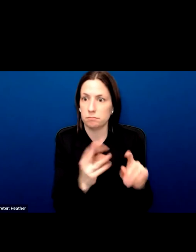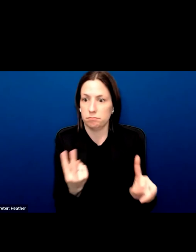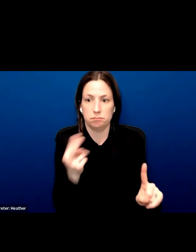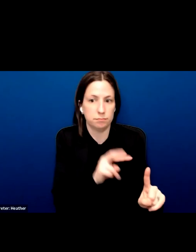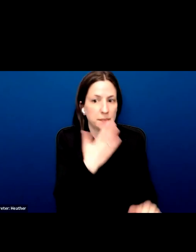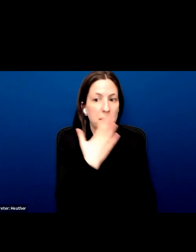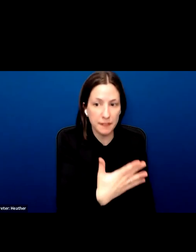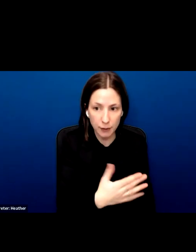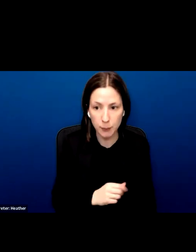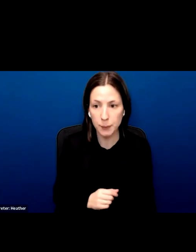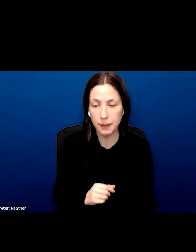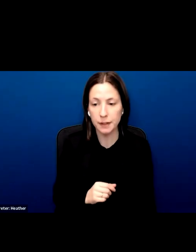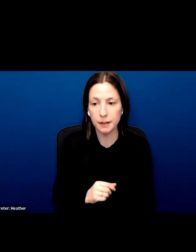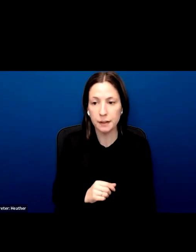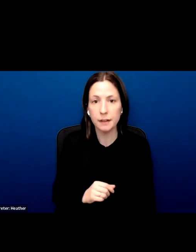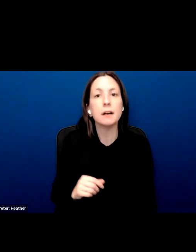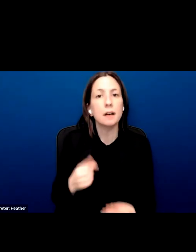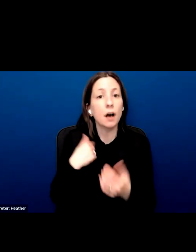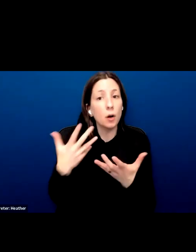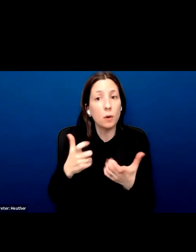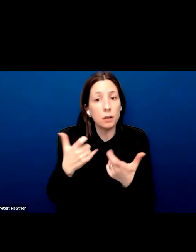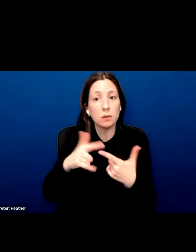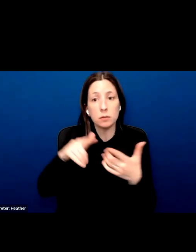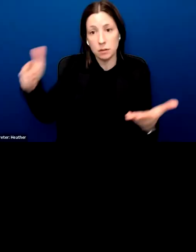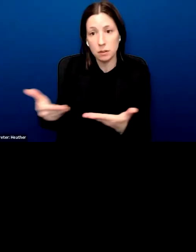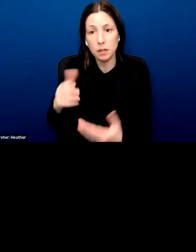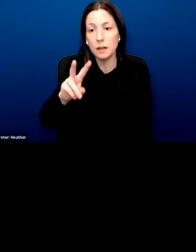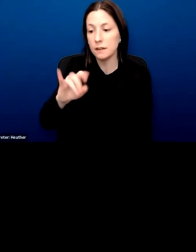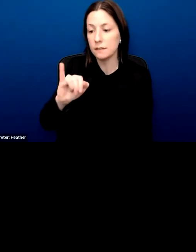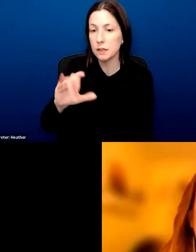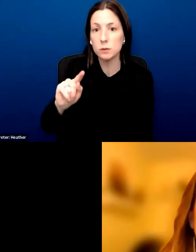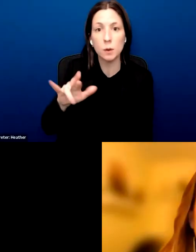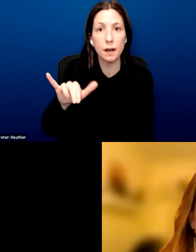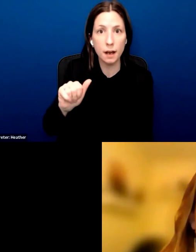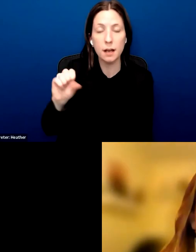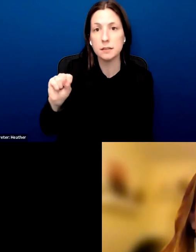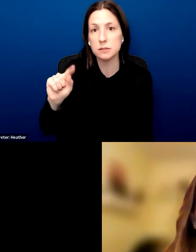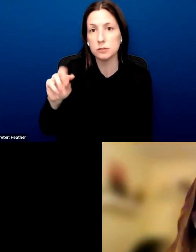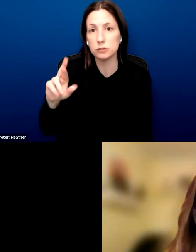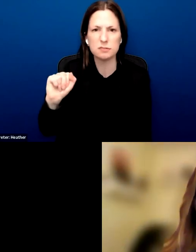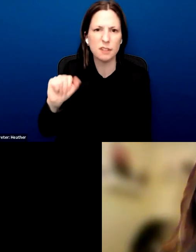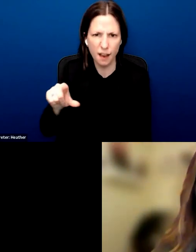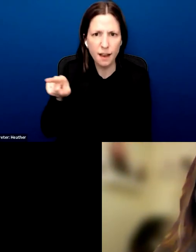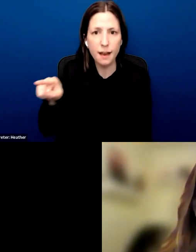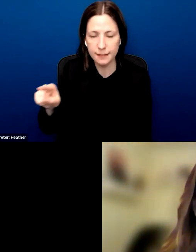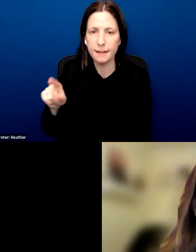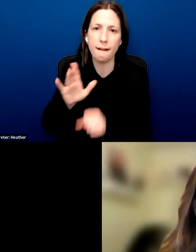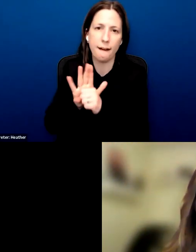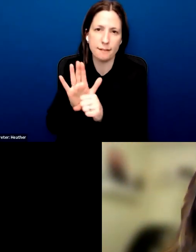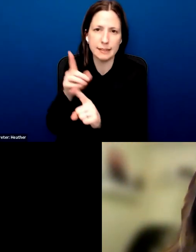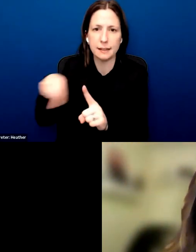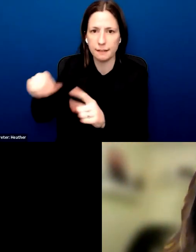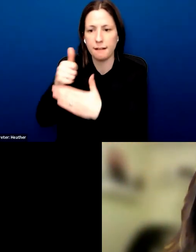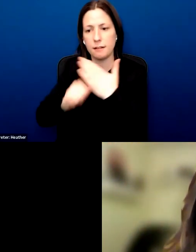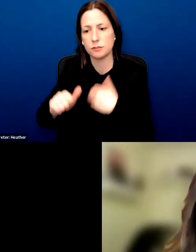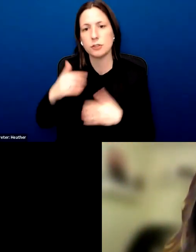Victoria Strang, the Policy Advocate with Faith Communities at Human Rights Watch, who will share more information about the steps